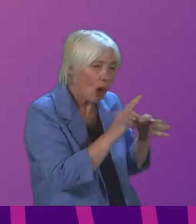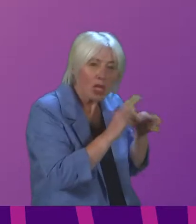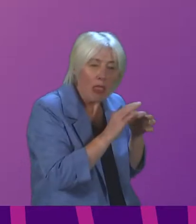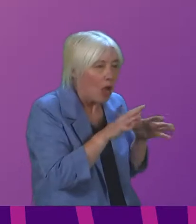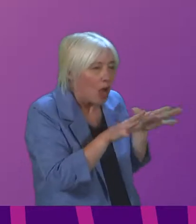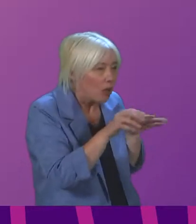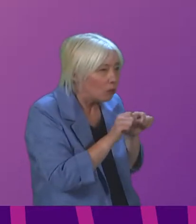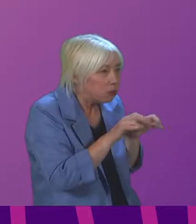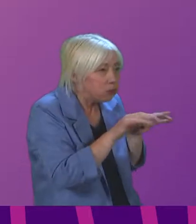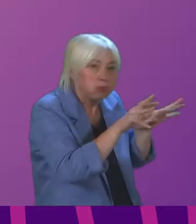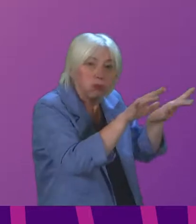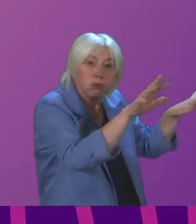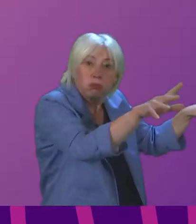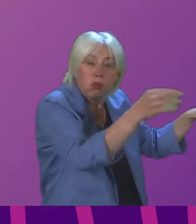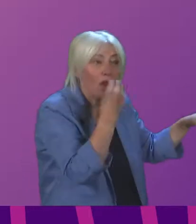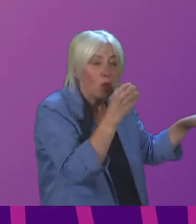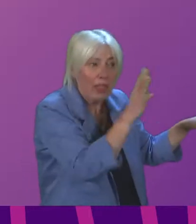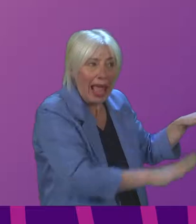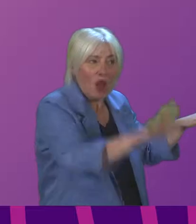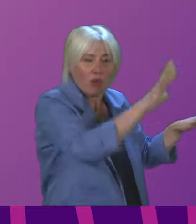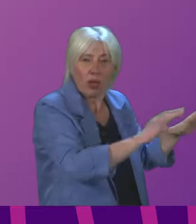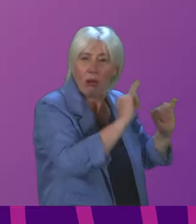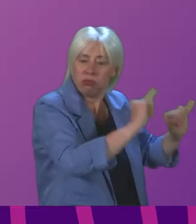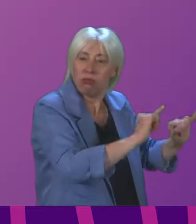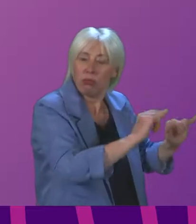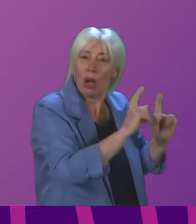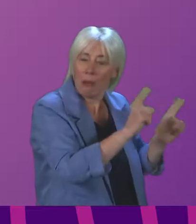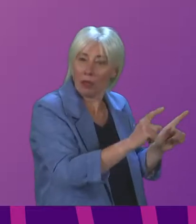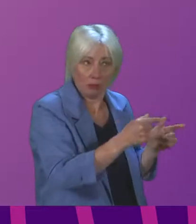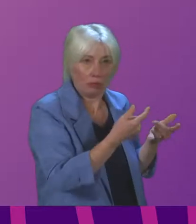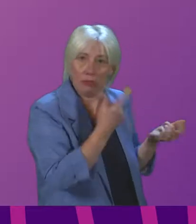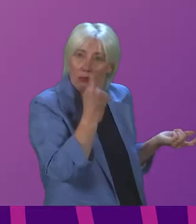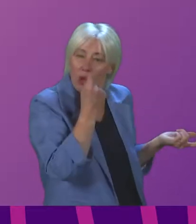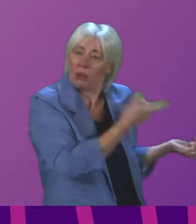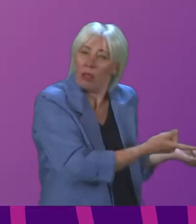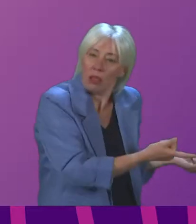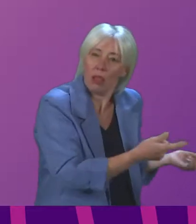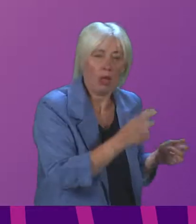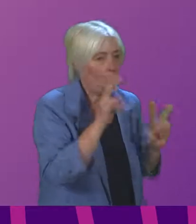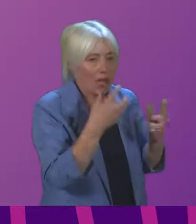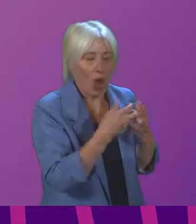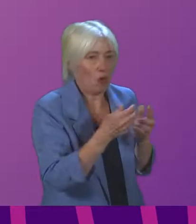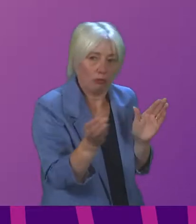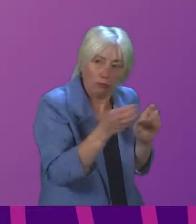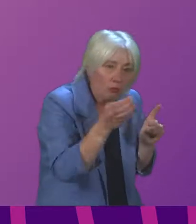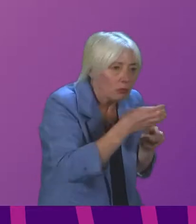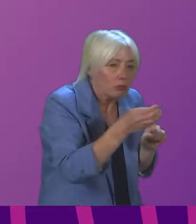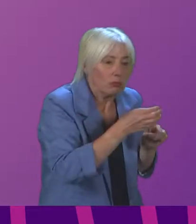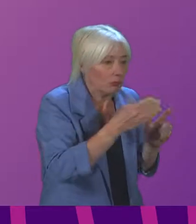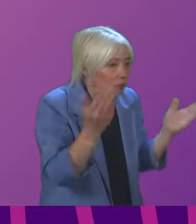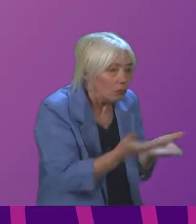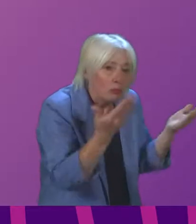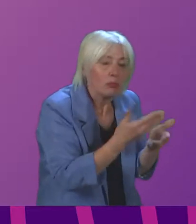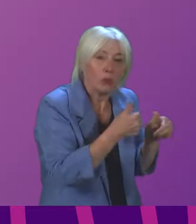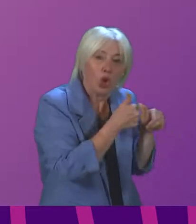we know, a geographically complicated area. And it showed ability in contracts and bringing in, encouraging and mentoring and